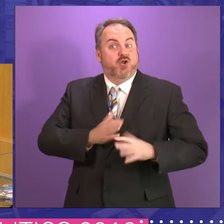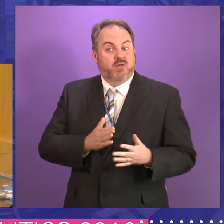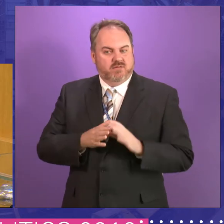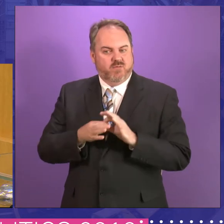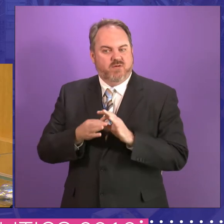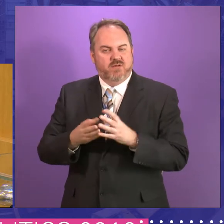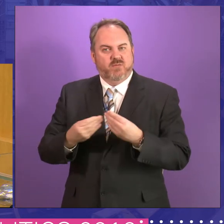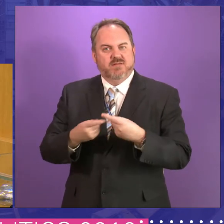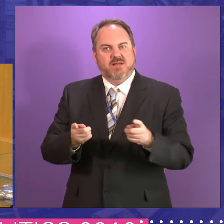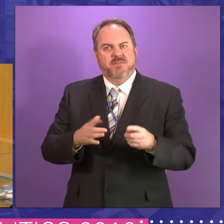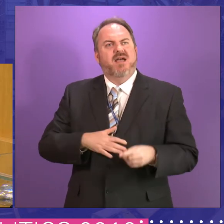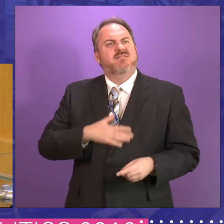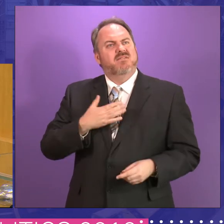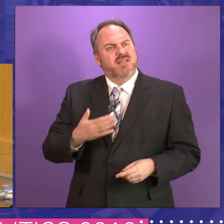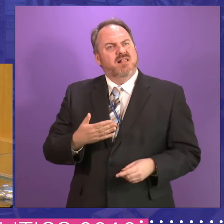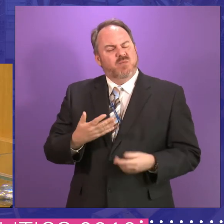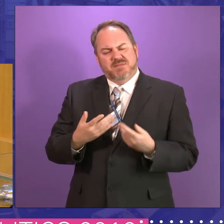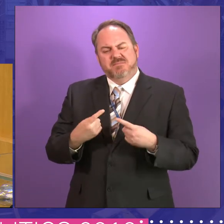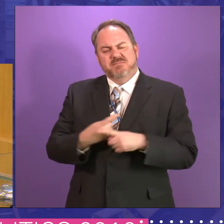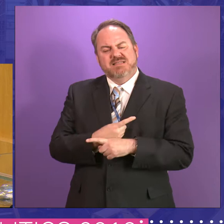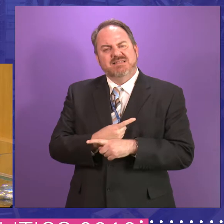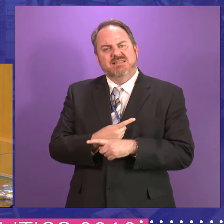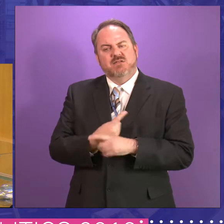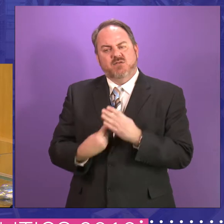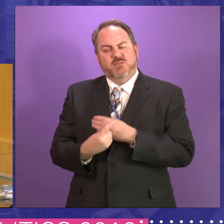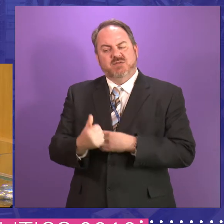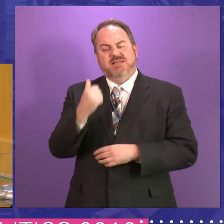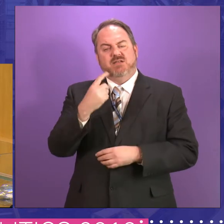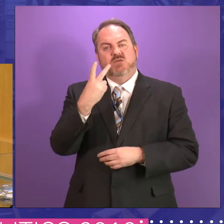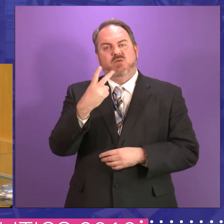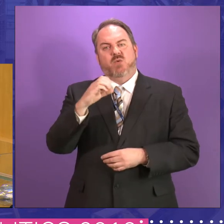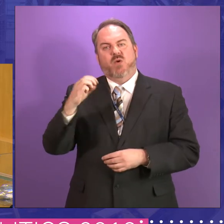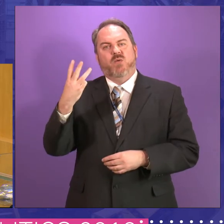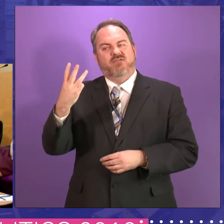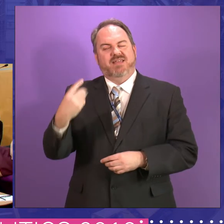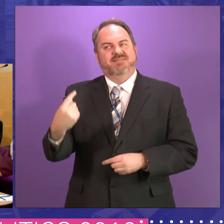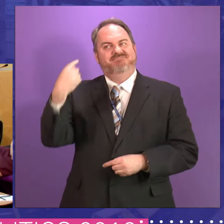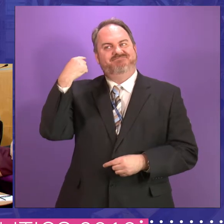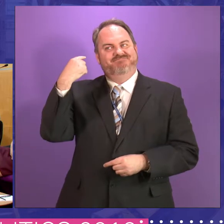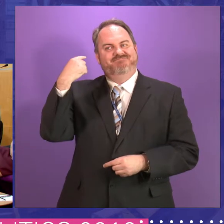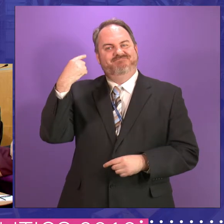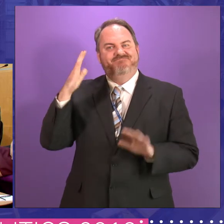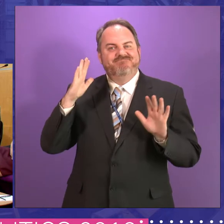And I think we missed enough opportunity in 2003. I won't go any further than that.